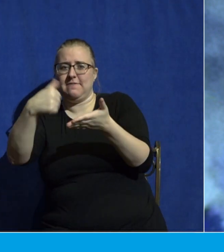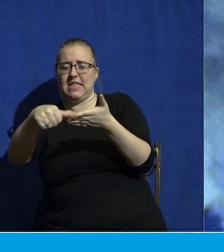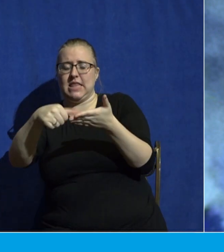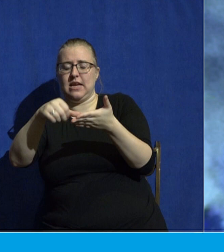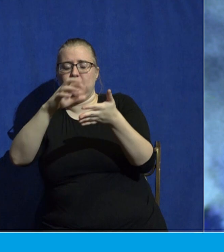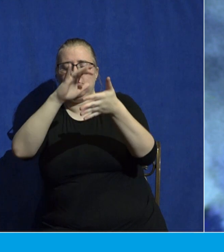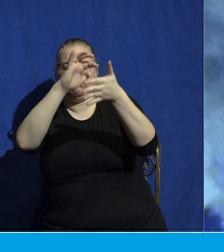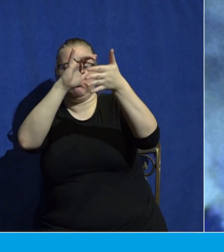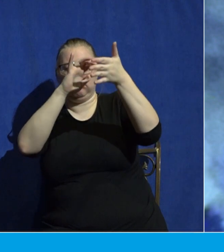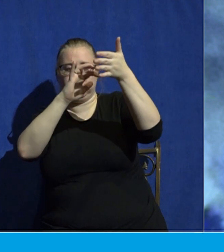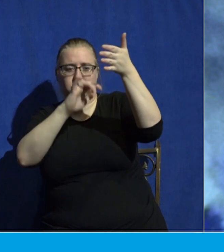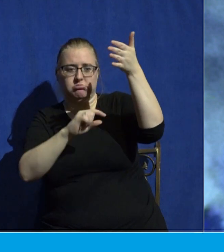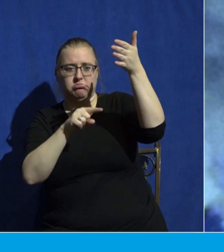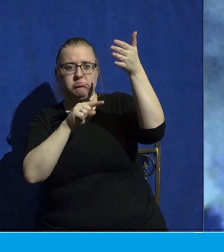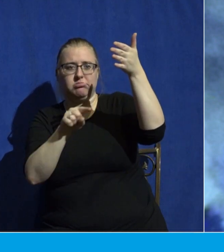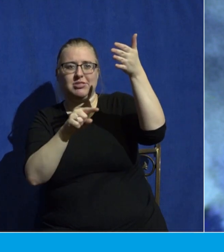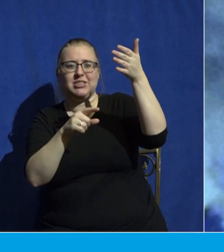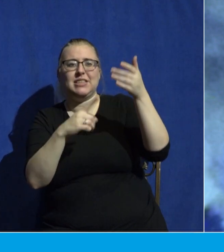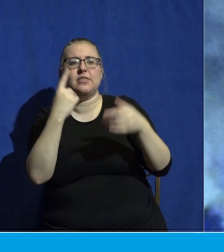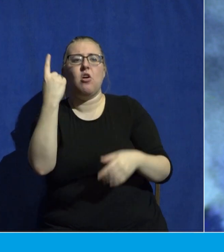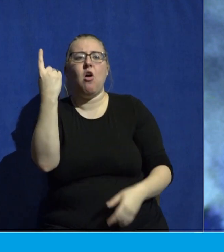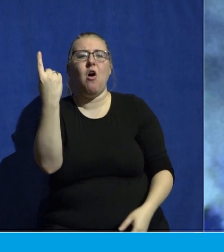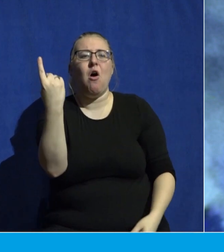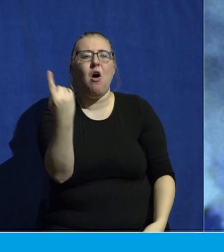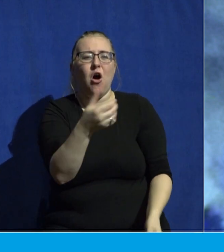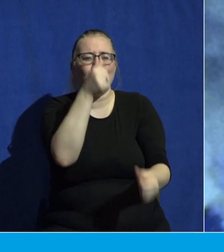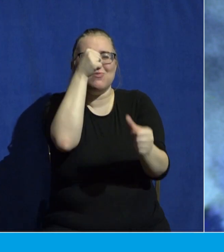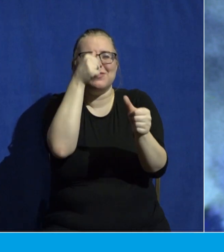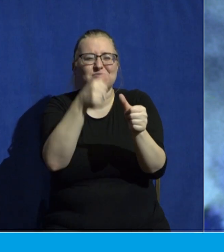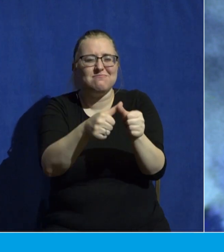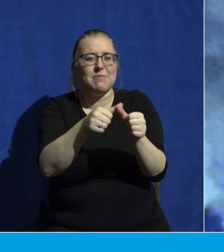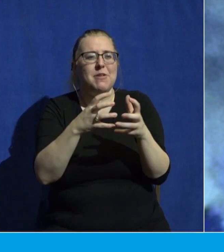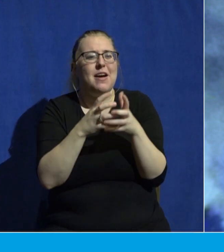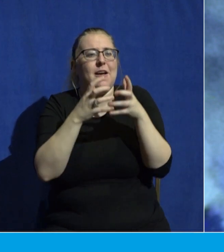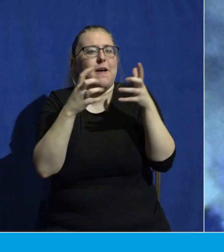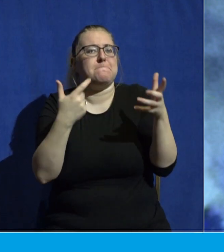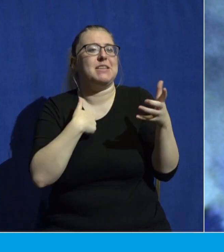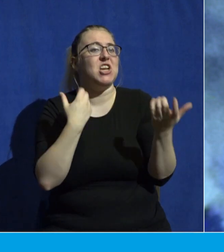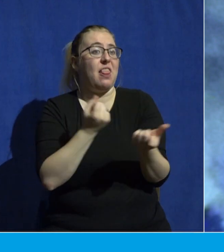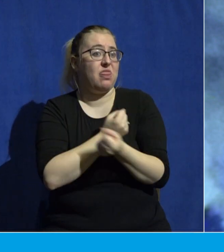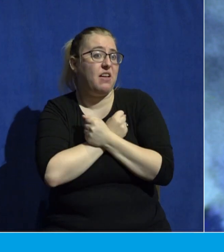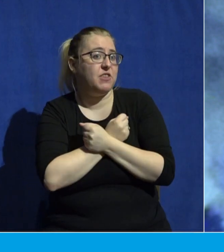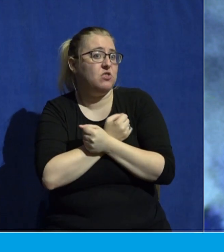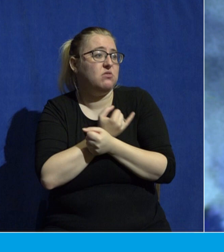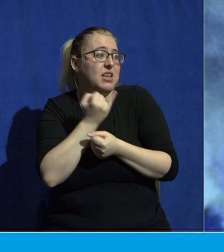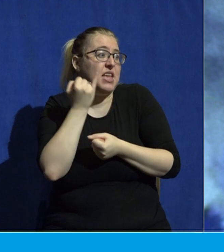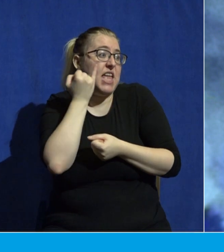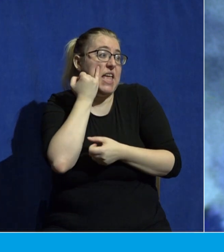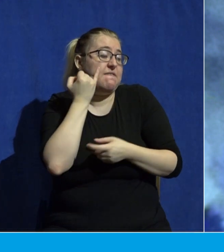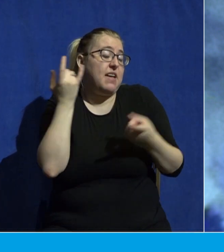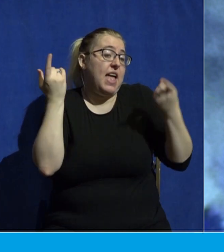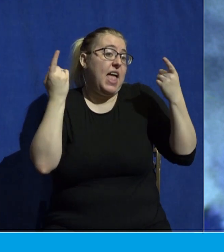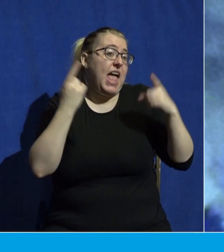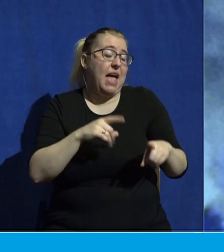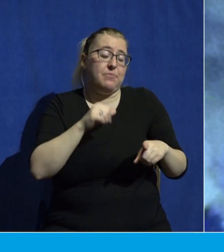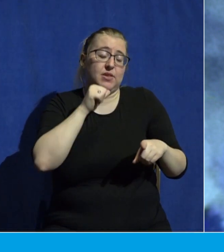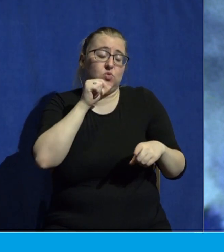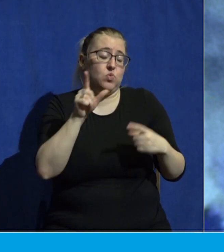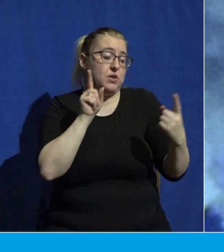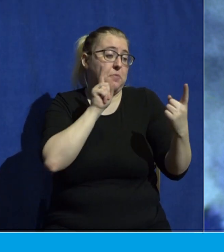this, just always remember how much I love you. If by chance we don't meet again on this earth,